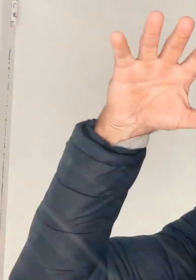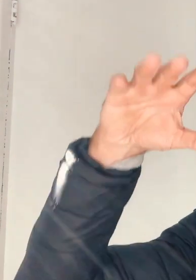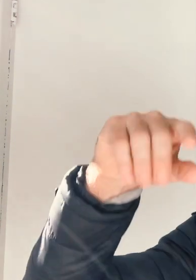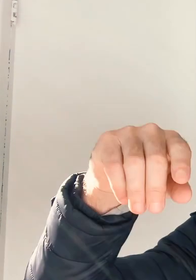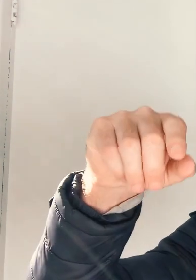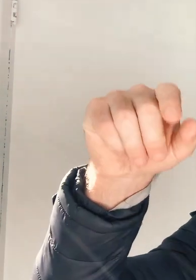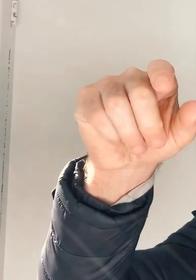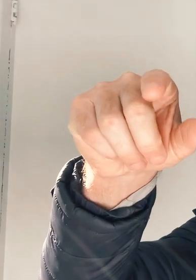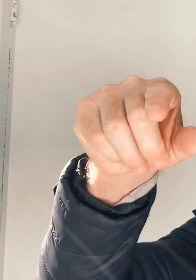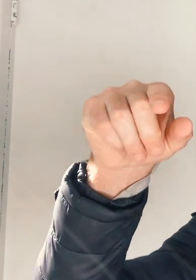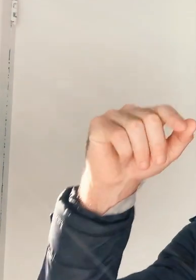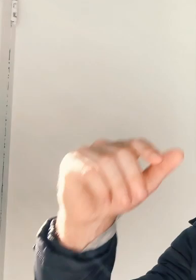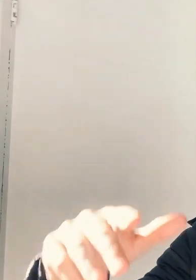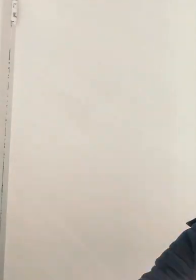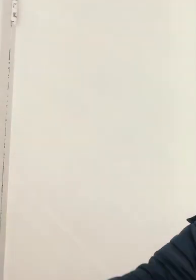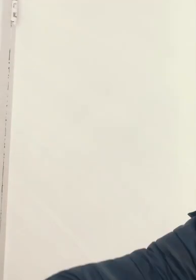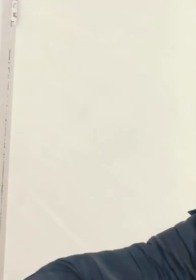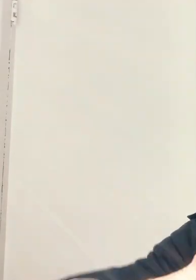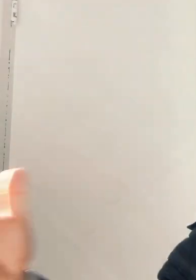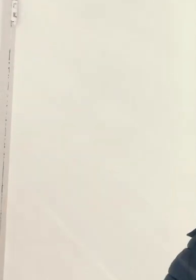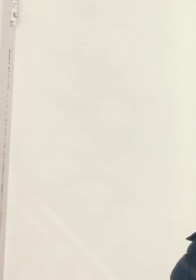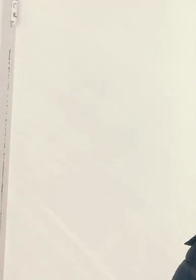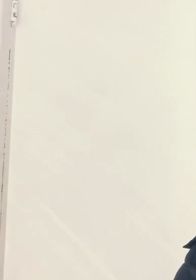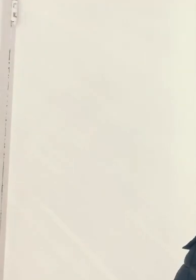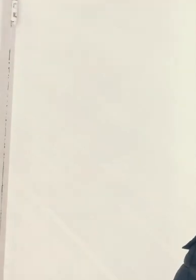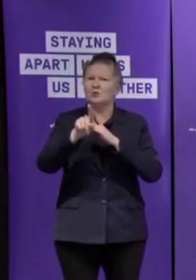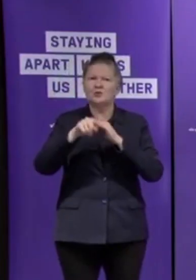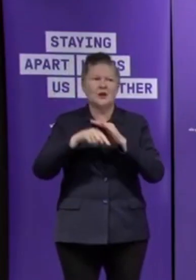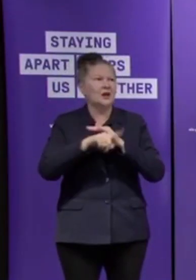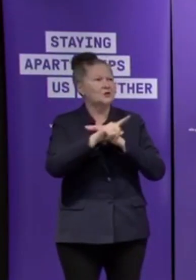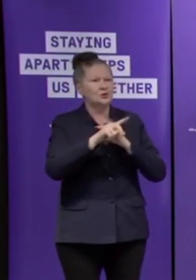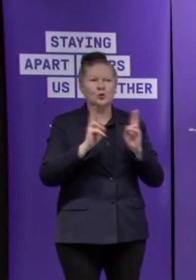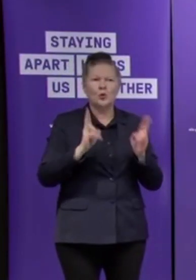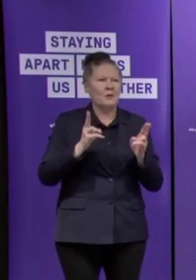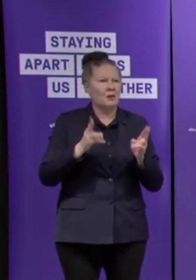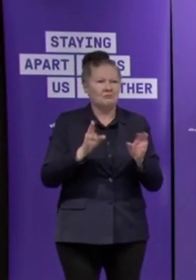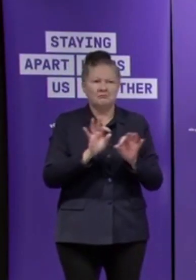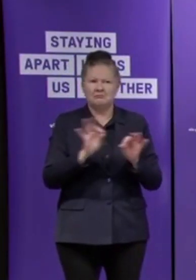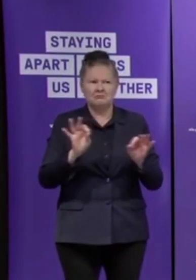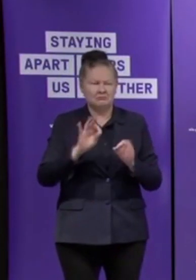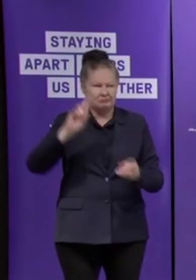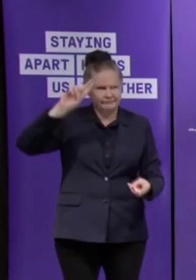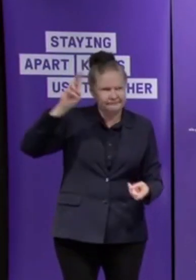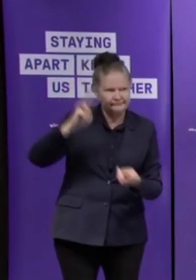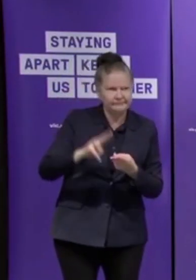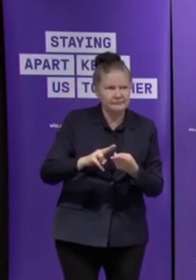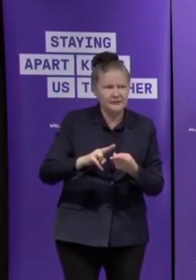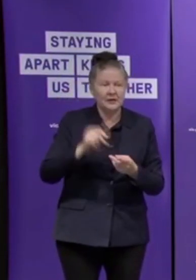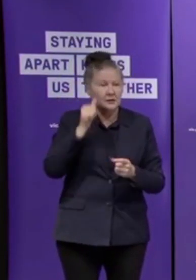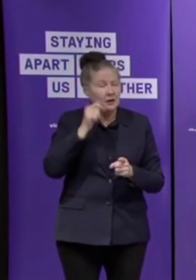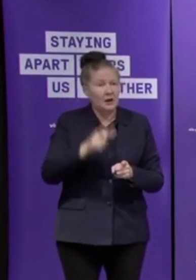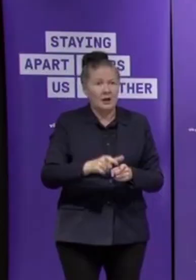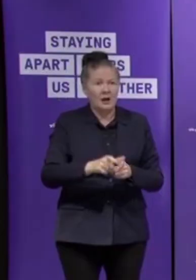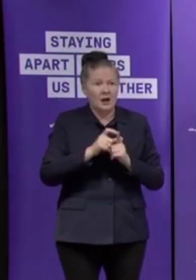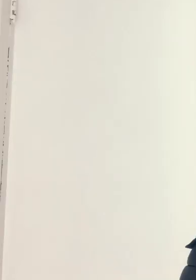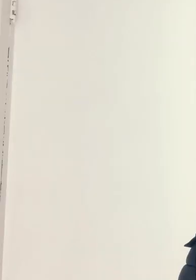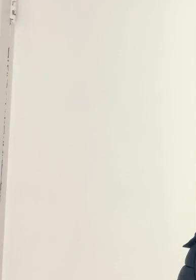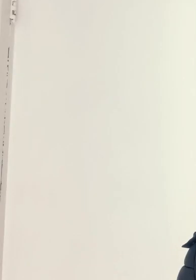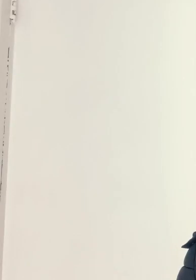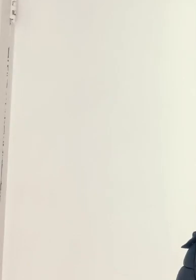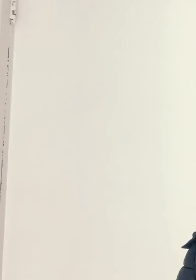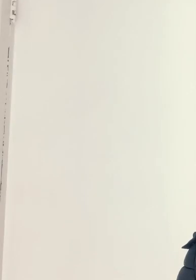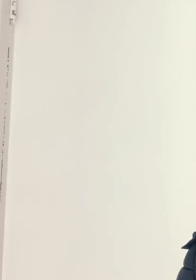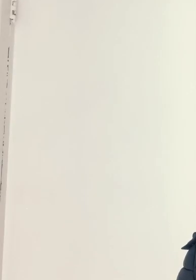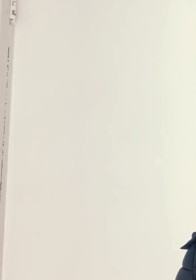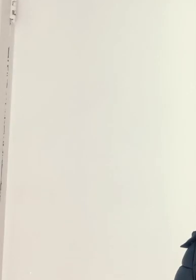it was really high, and then he pulled out a piece and it came toppling over. That is very difficult, it's very challenging, heartbreaking in some ways. When